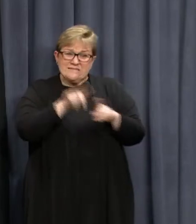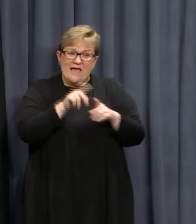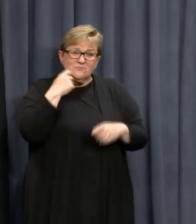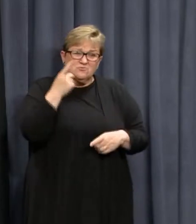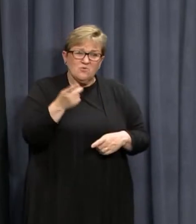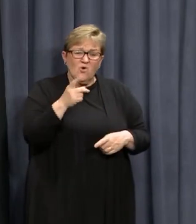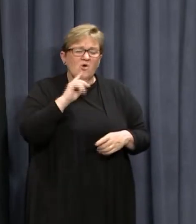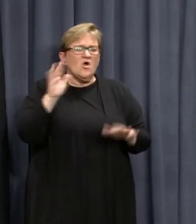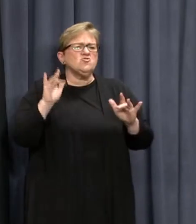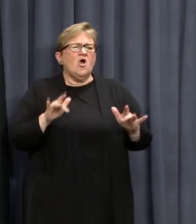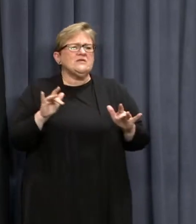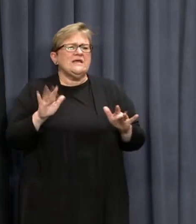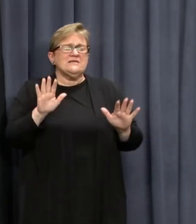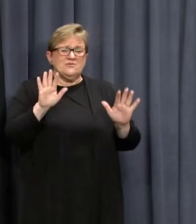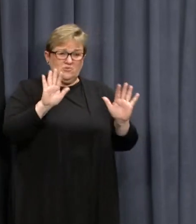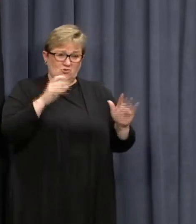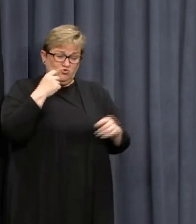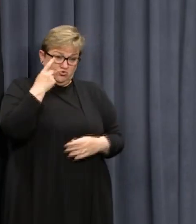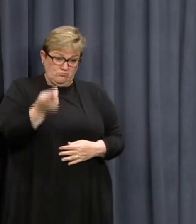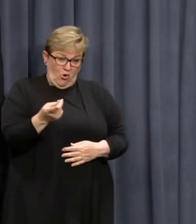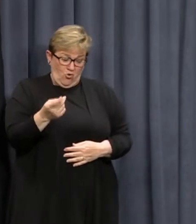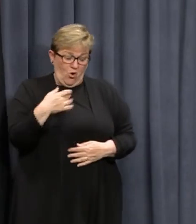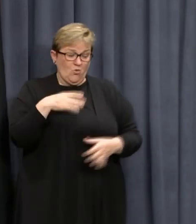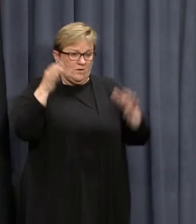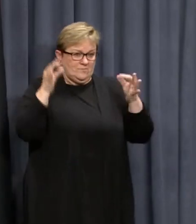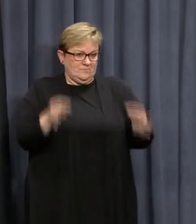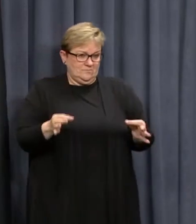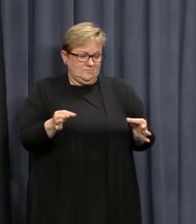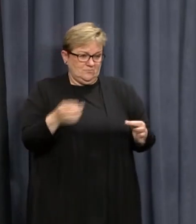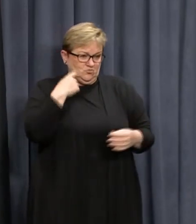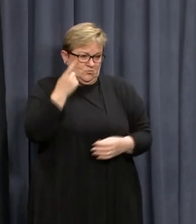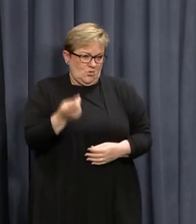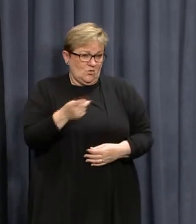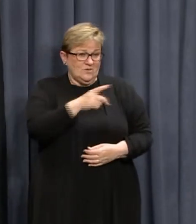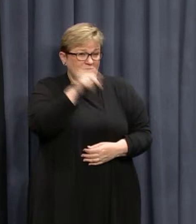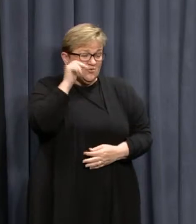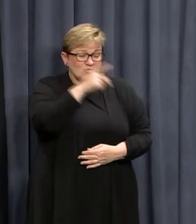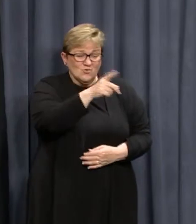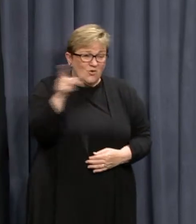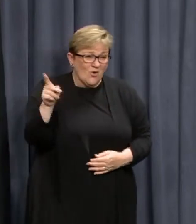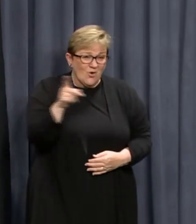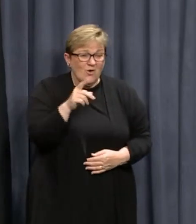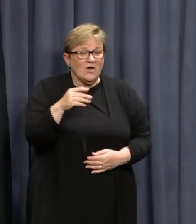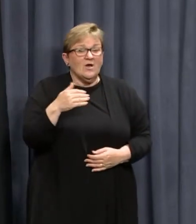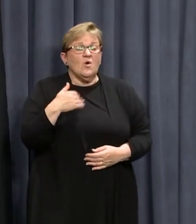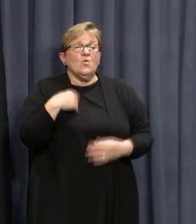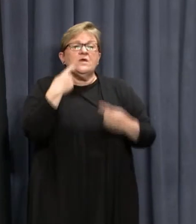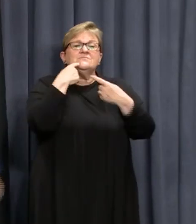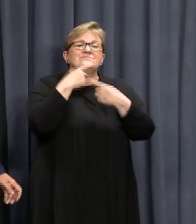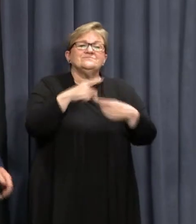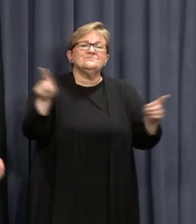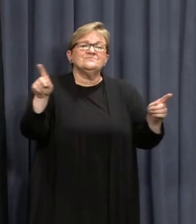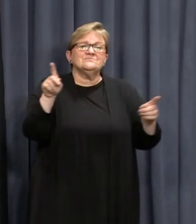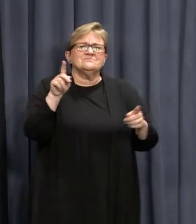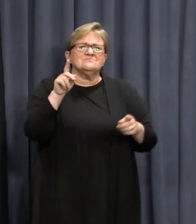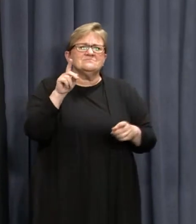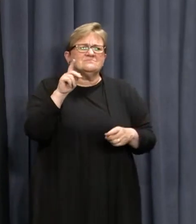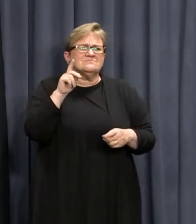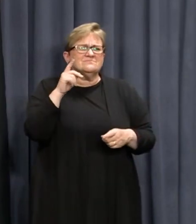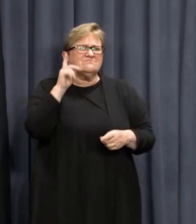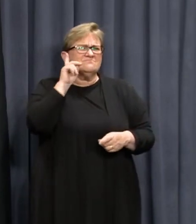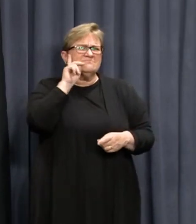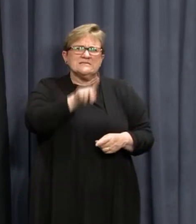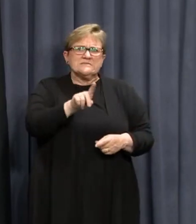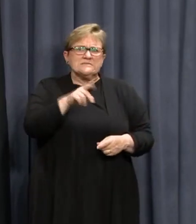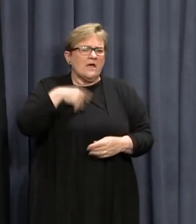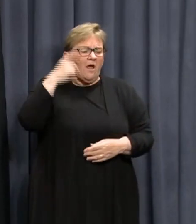tomorrow? Not yet. So tomorrow we'll make a final decision on that. But as you know, we made the announcement. Days run together, but